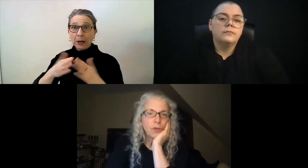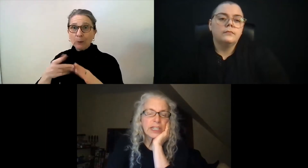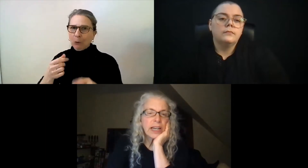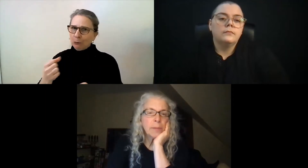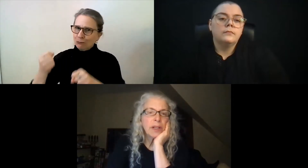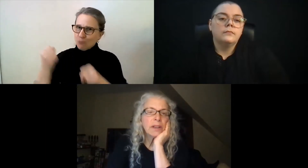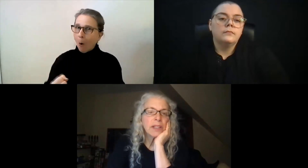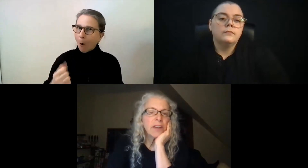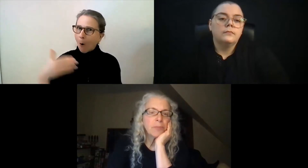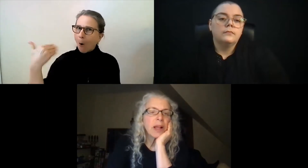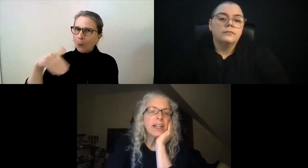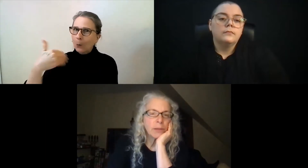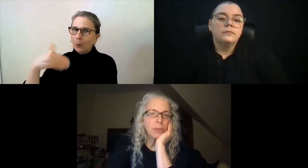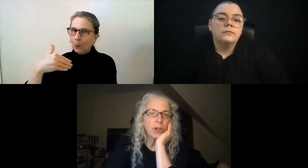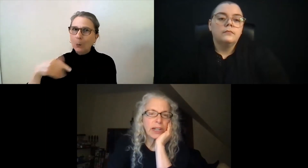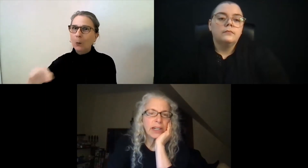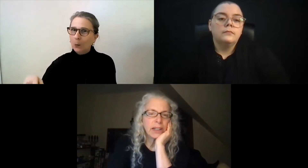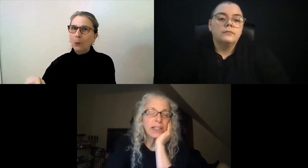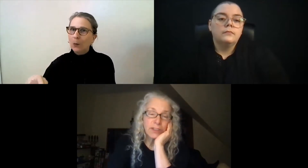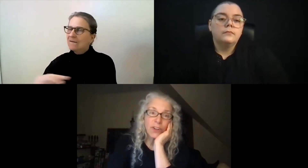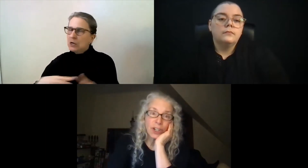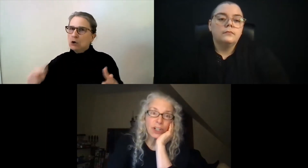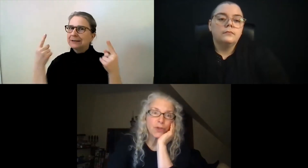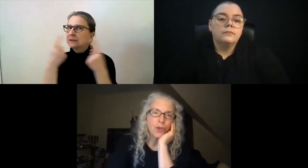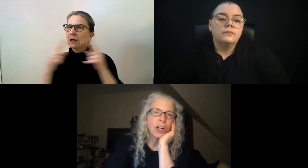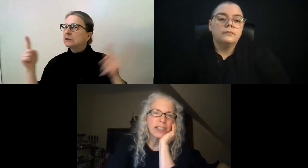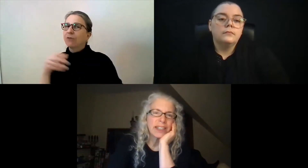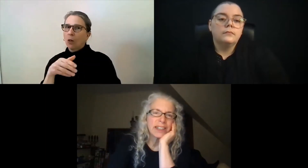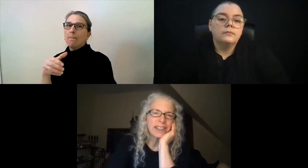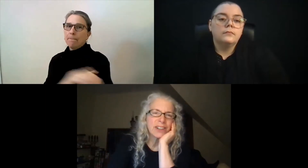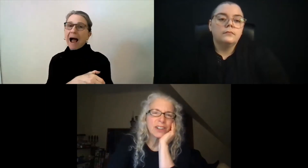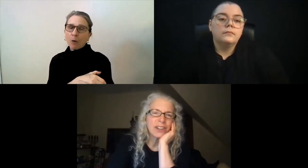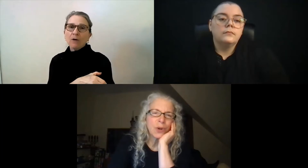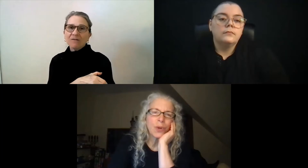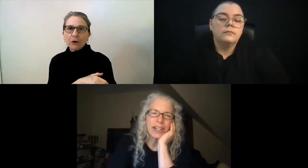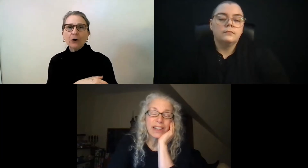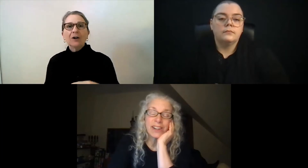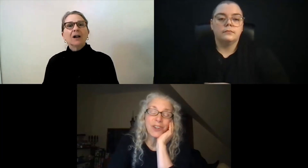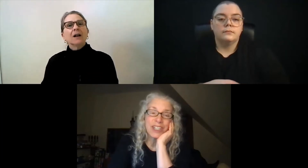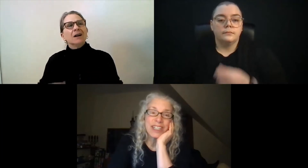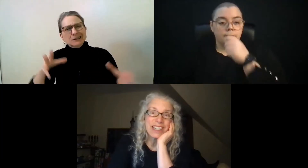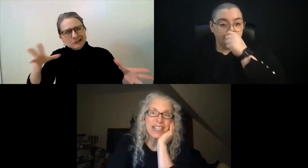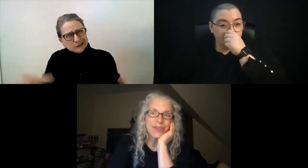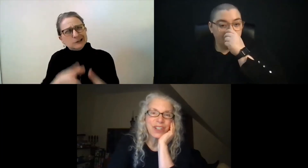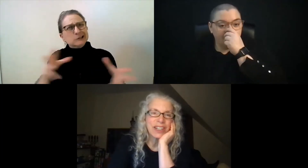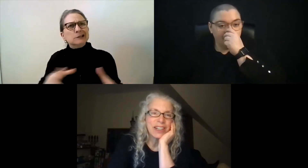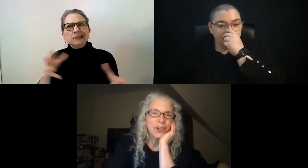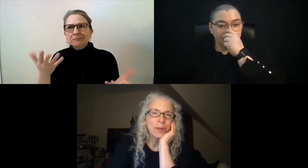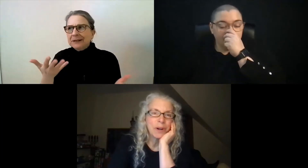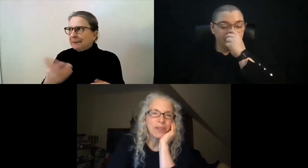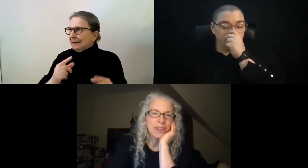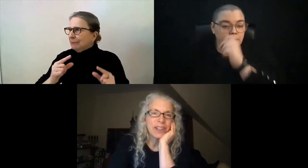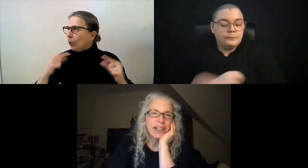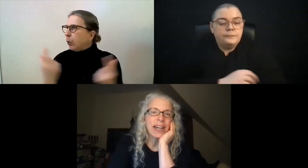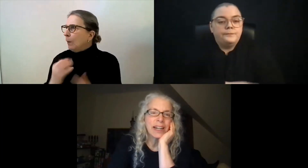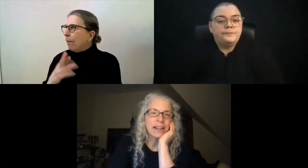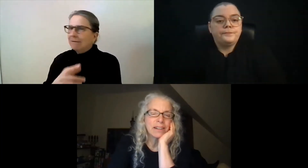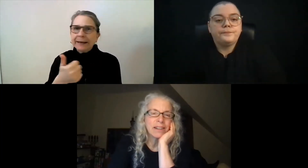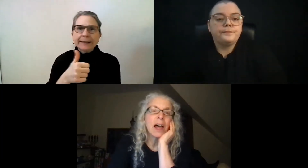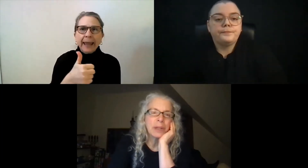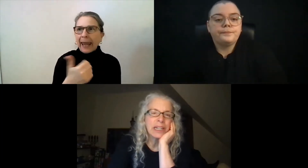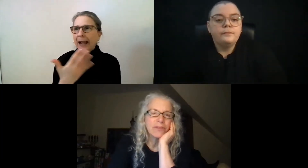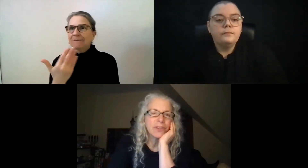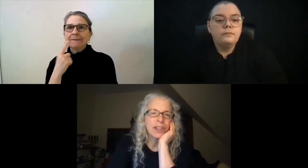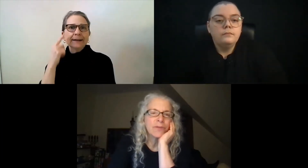For example, the deaf-blind community is very strongly coordinated. They're very successful and they're very powerful in getting